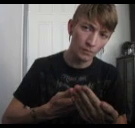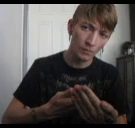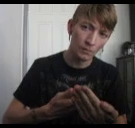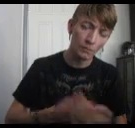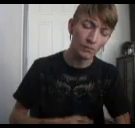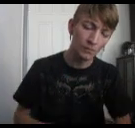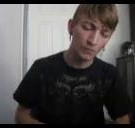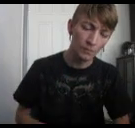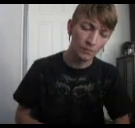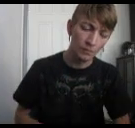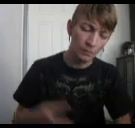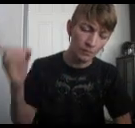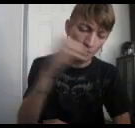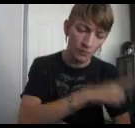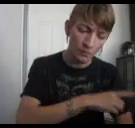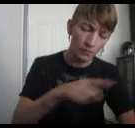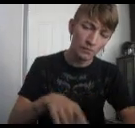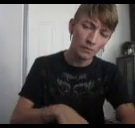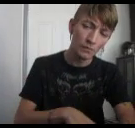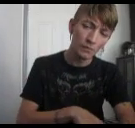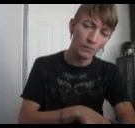day long